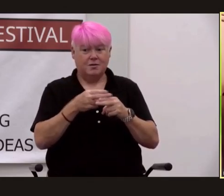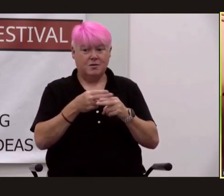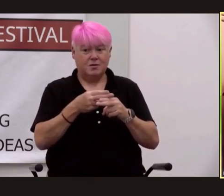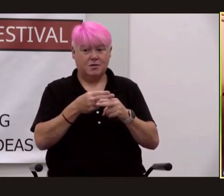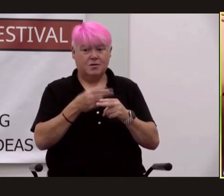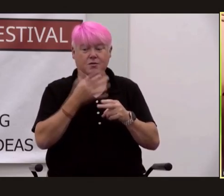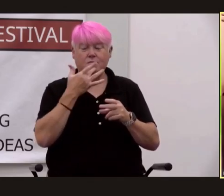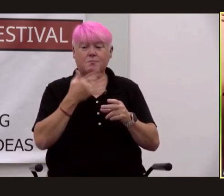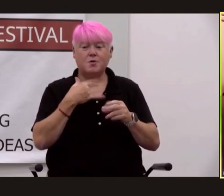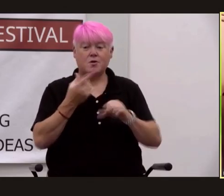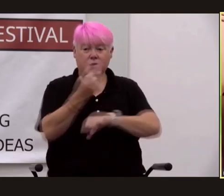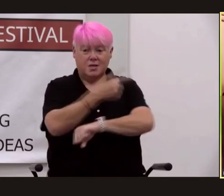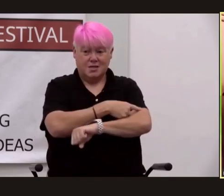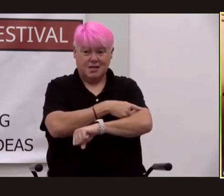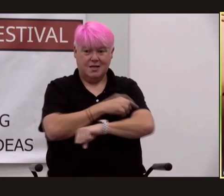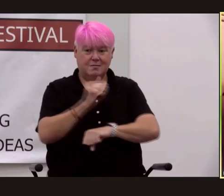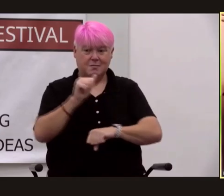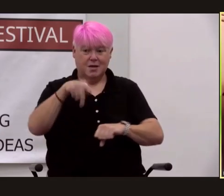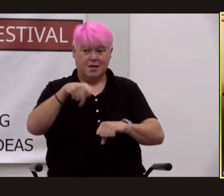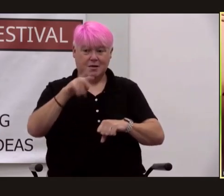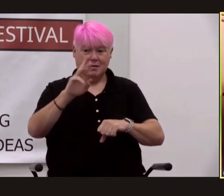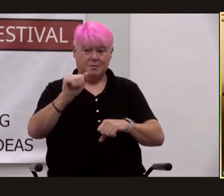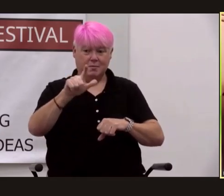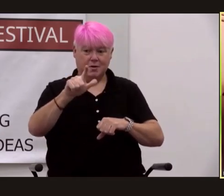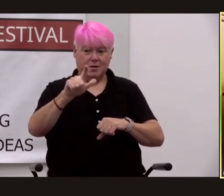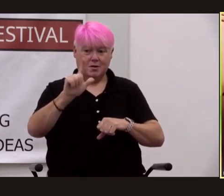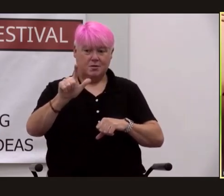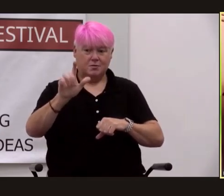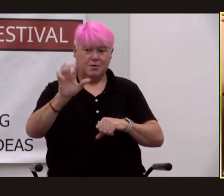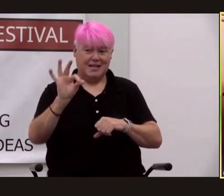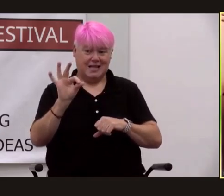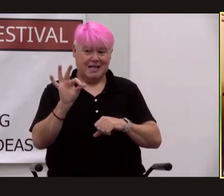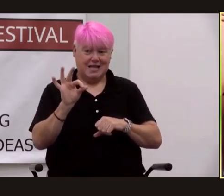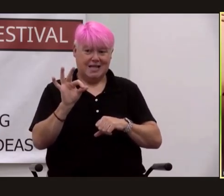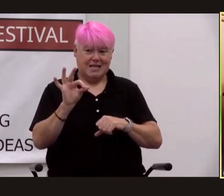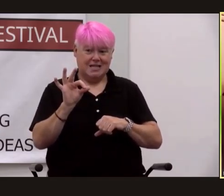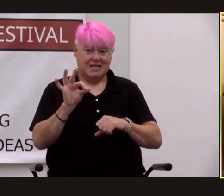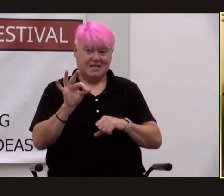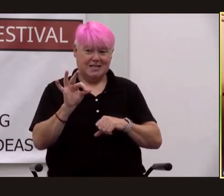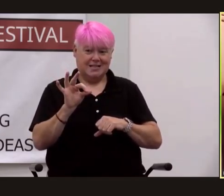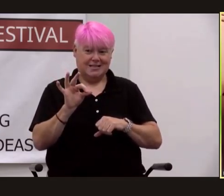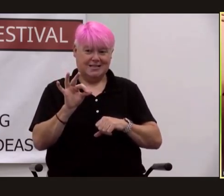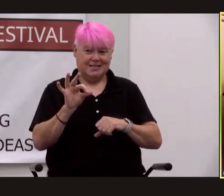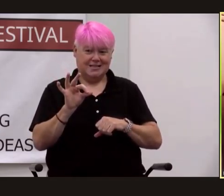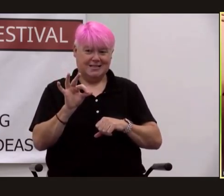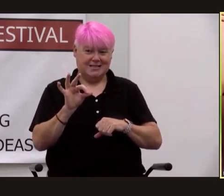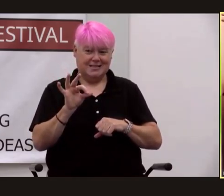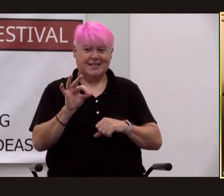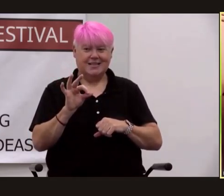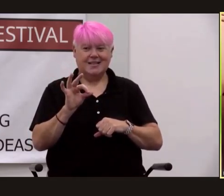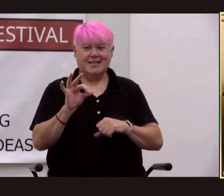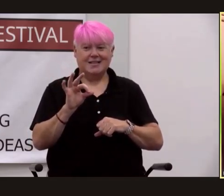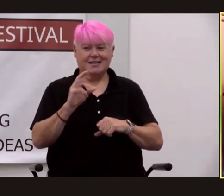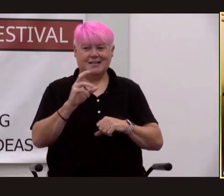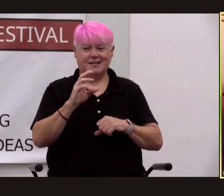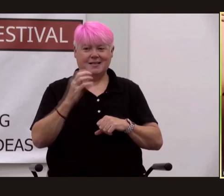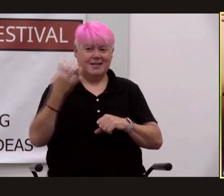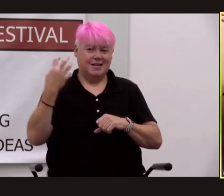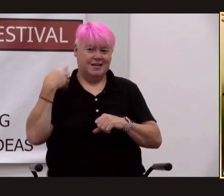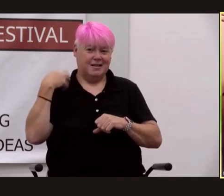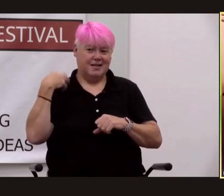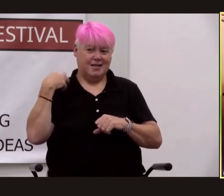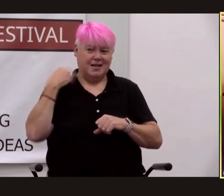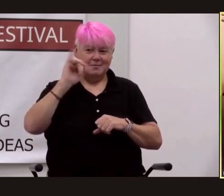before me but april 29th if you're a star trek voyager fan you know cape mulgrew captain janeway was born april 29th